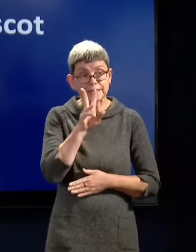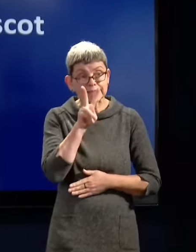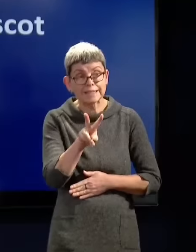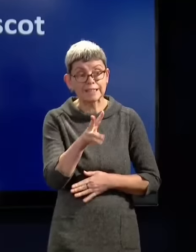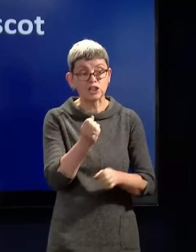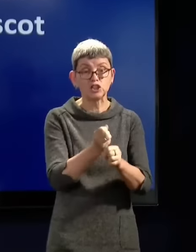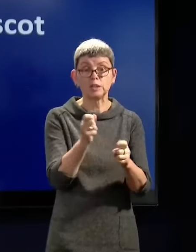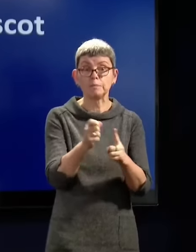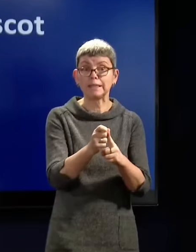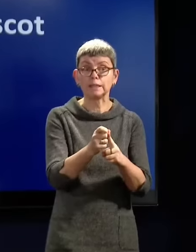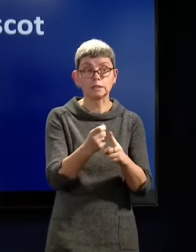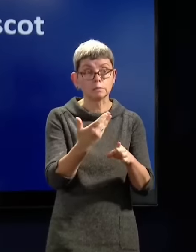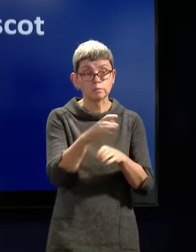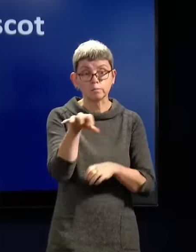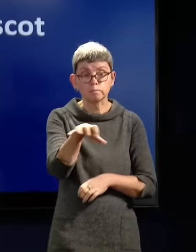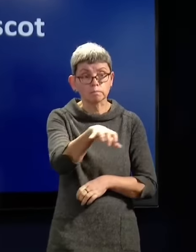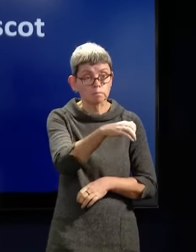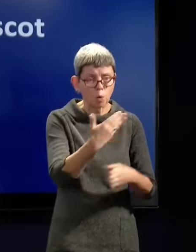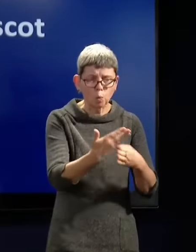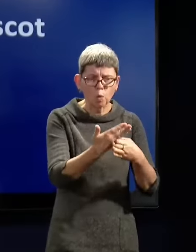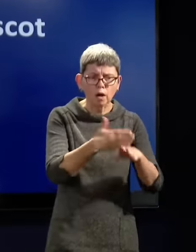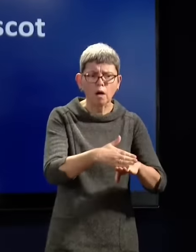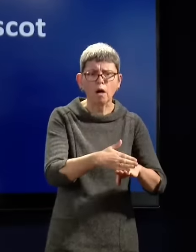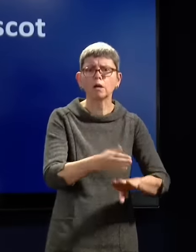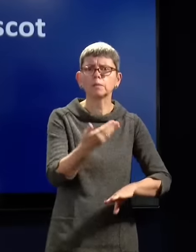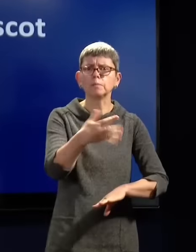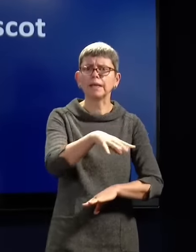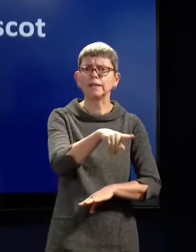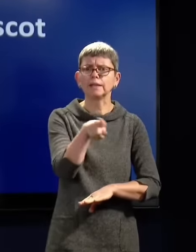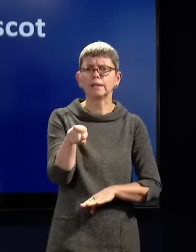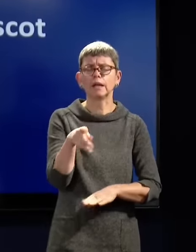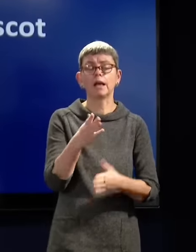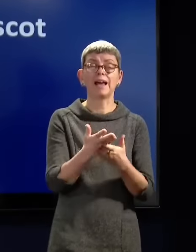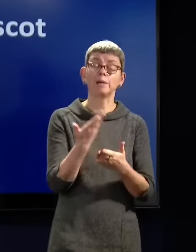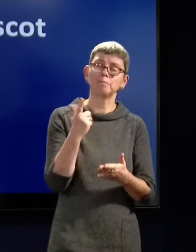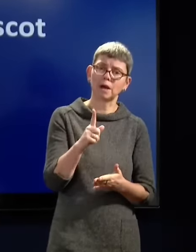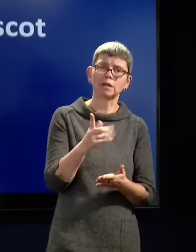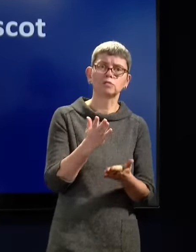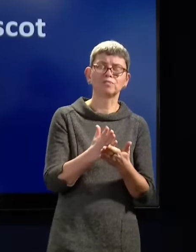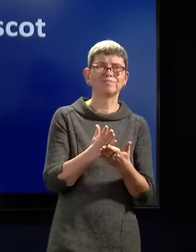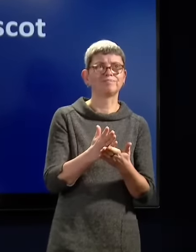exceptionally hard. And it's worth stating that the recent Group A strep